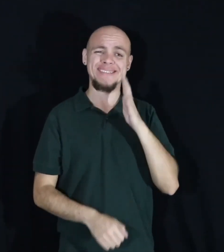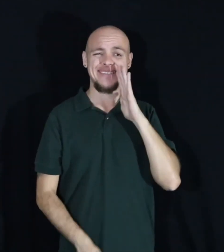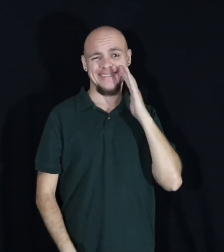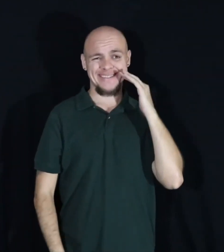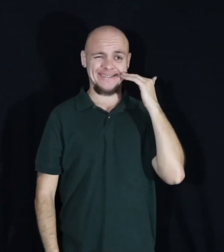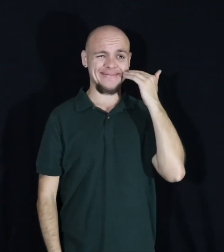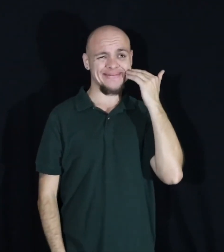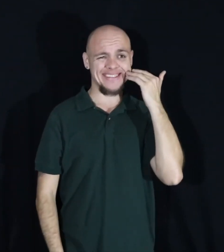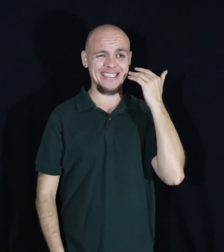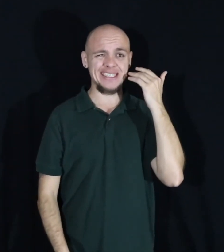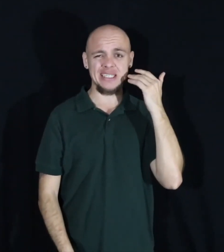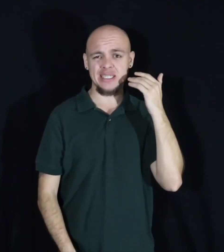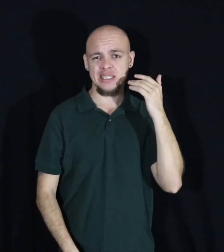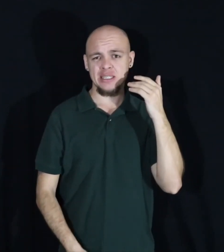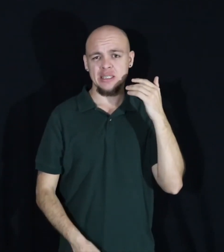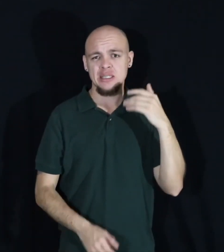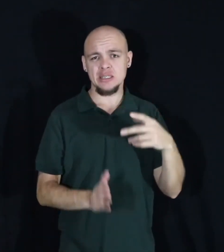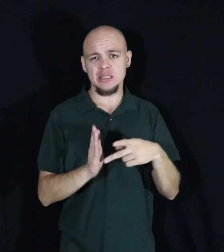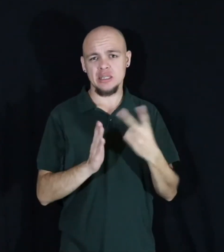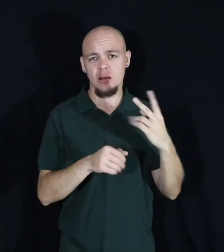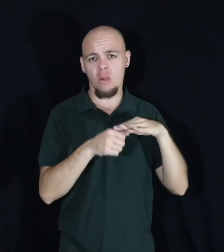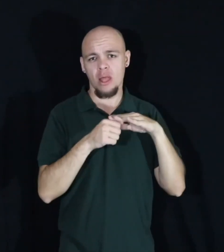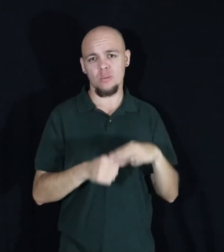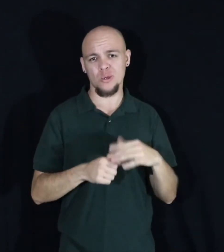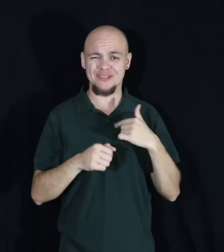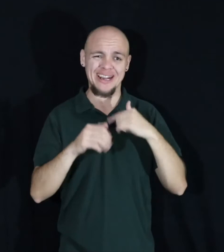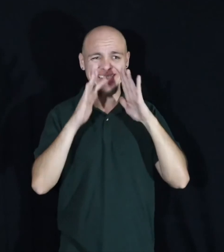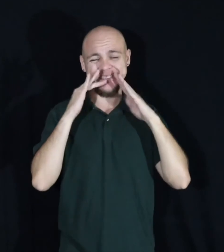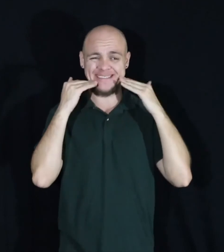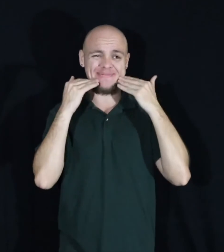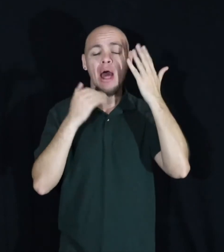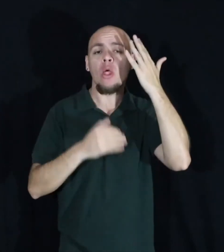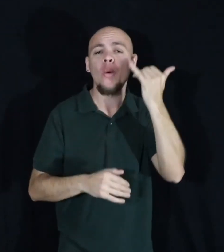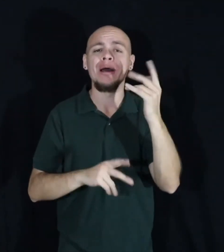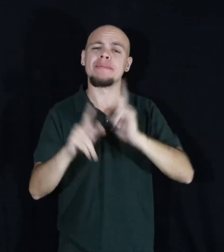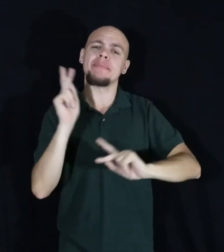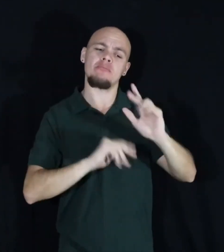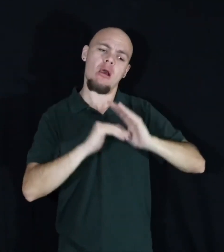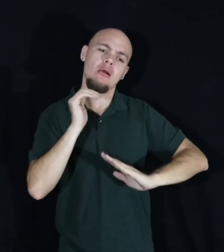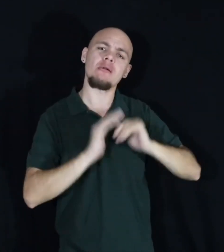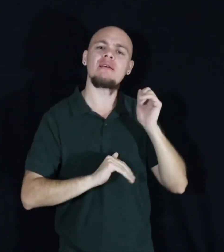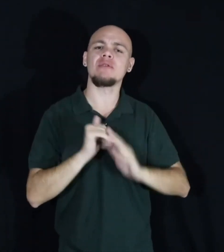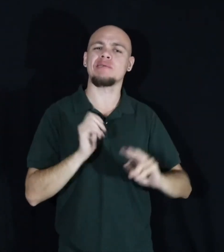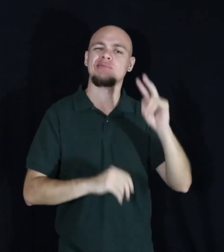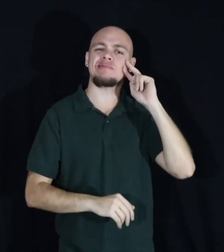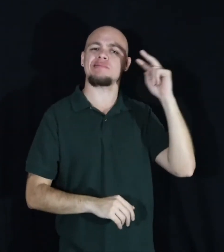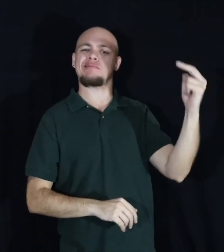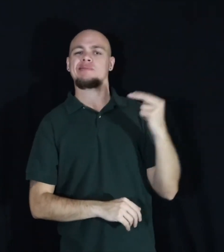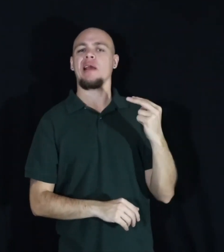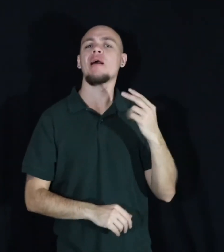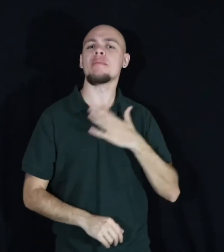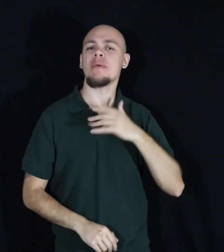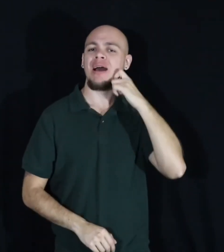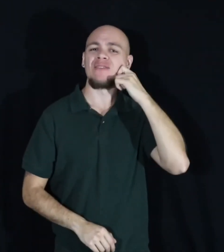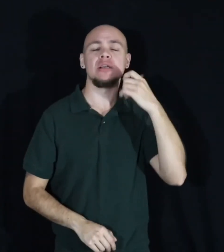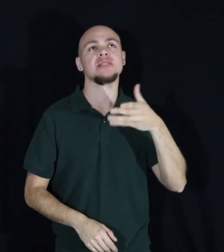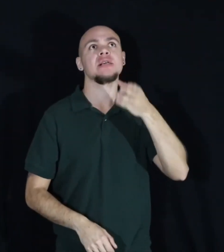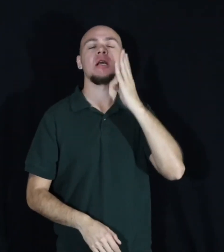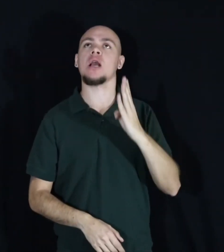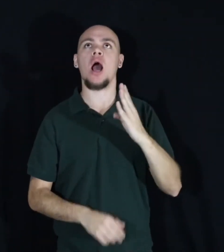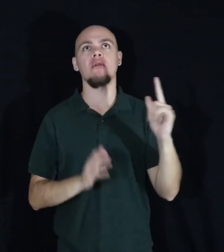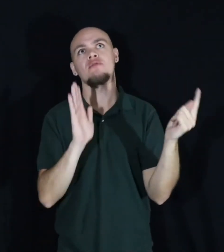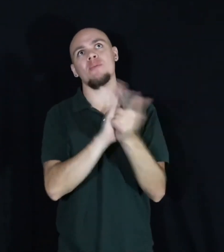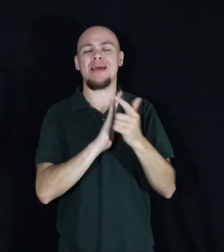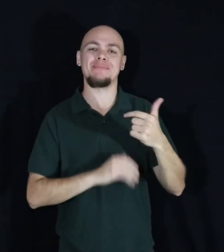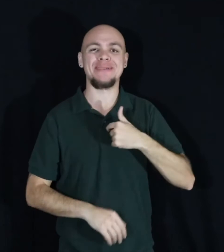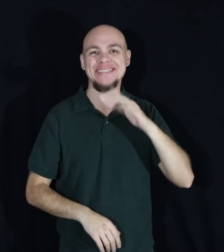through this double oppression. I smile so that people are comfortable with this flesh because God forbid I'm seen smiling while